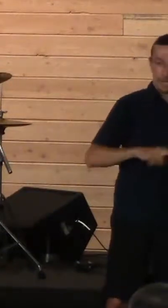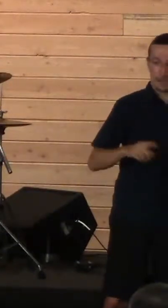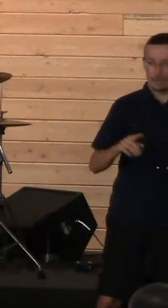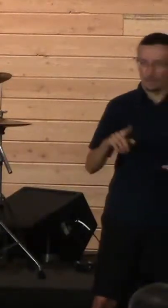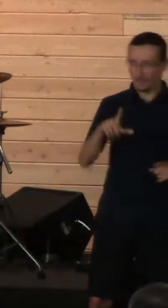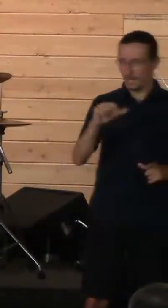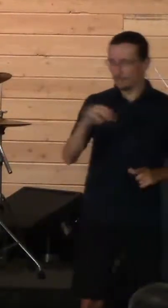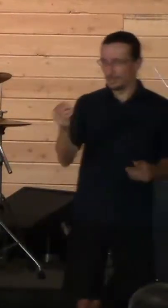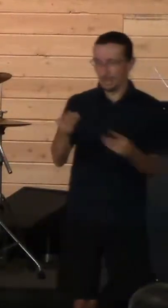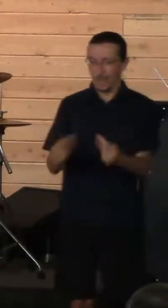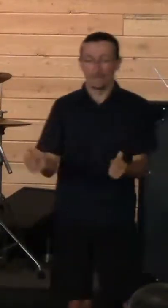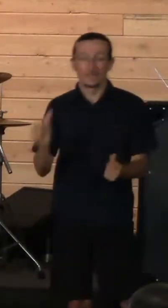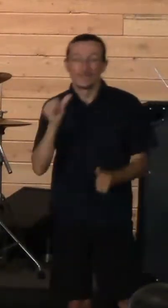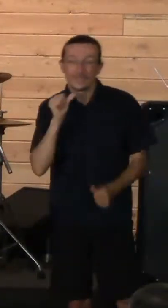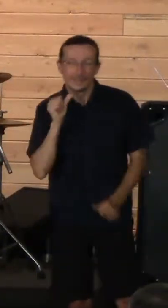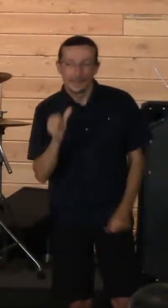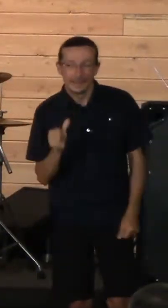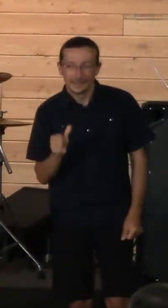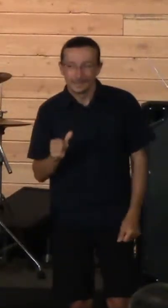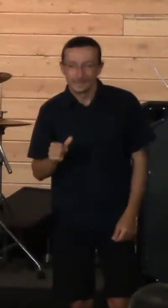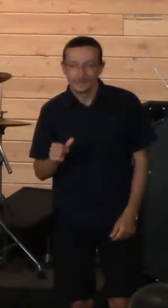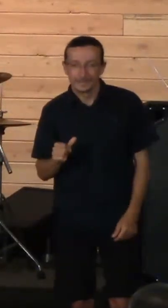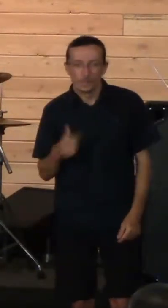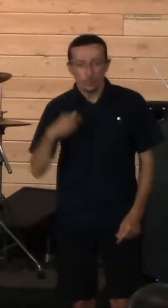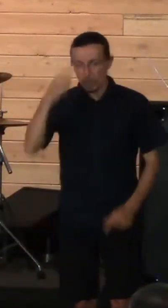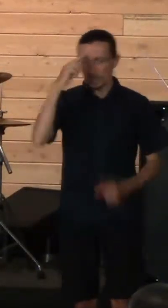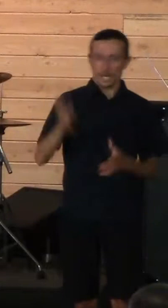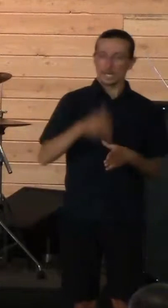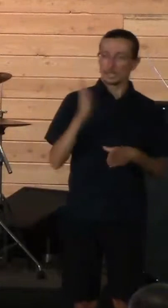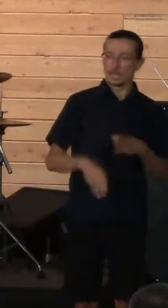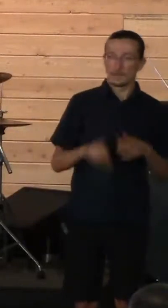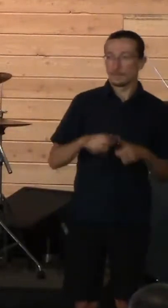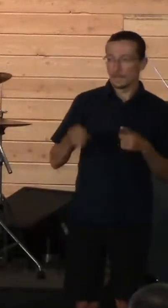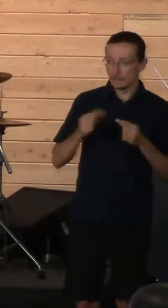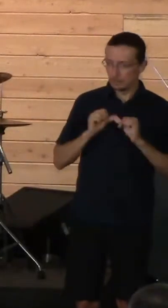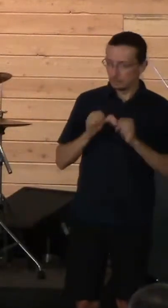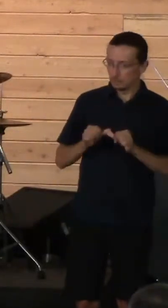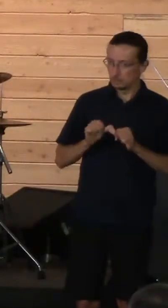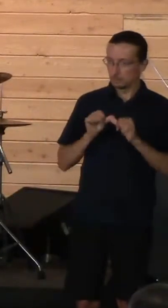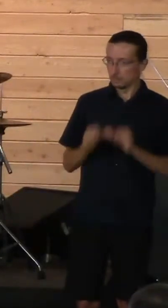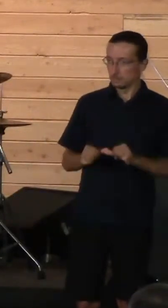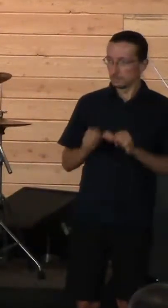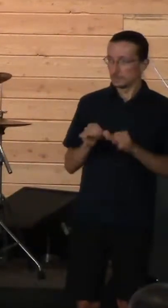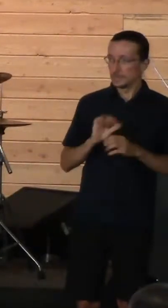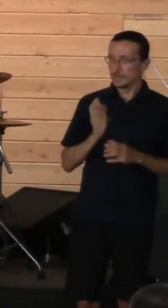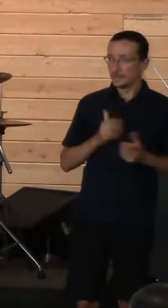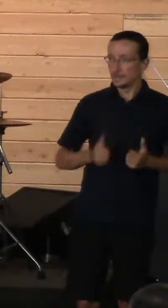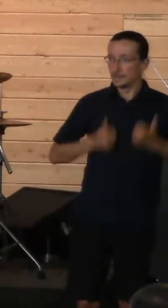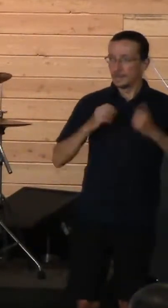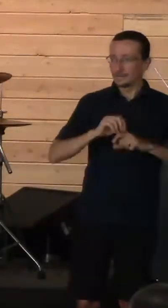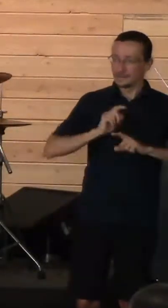we think it's over and then it still perpetuates in our life. It keeps going in different ways.